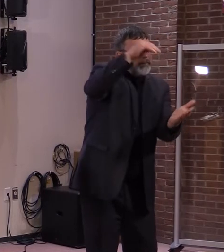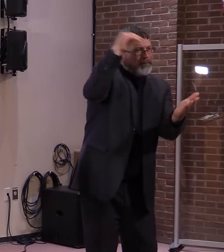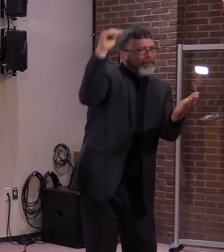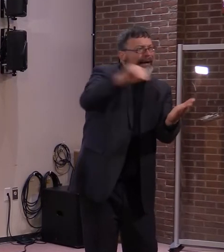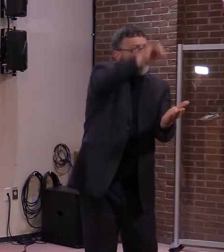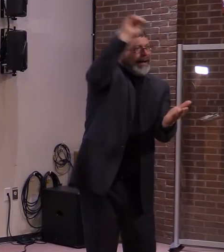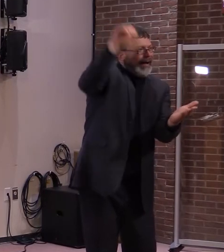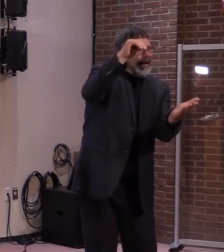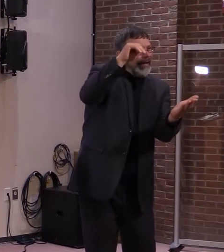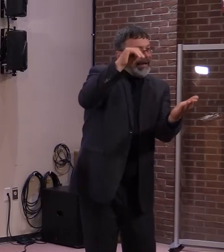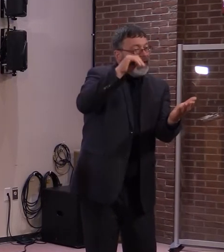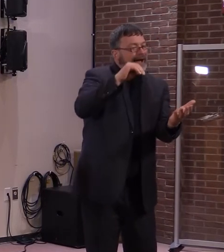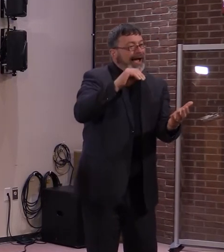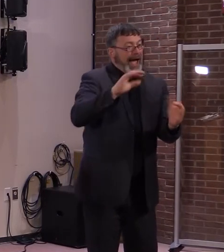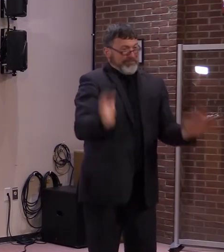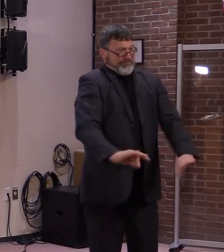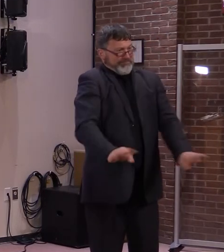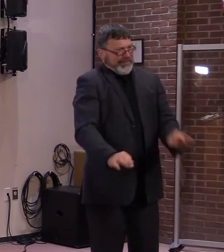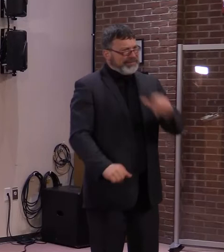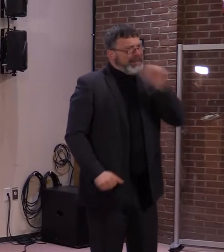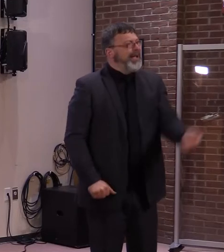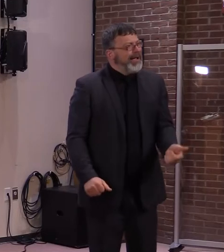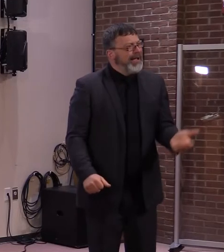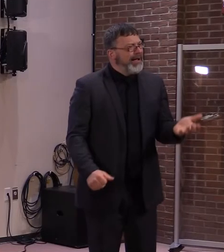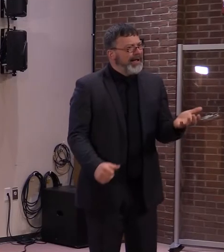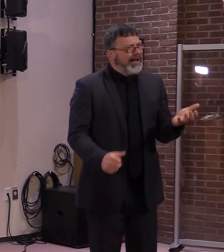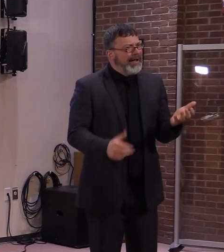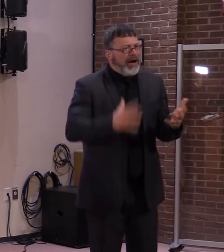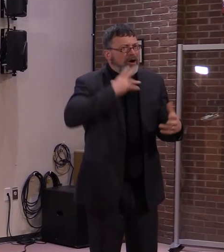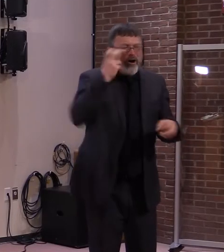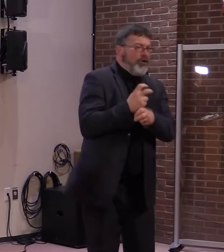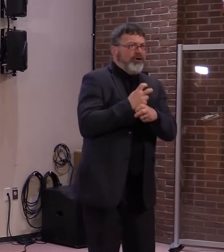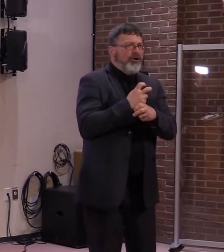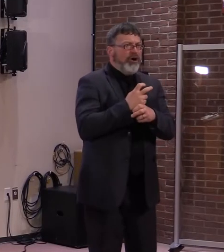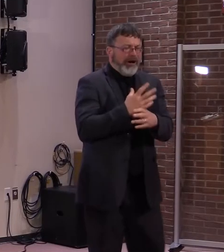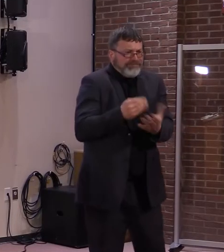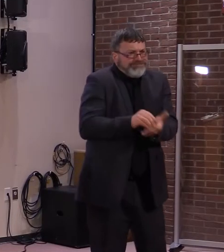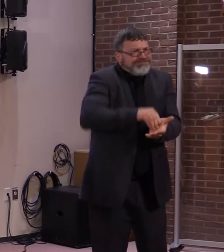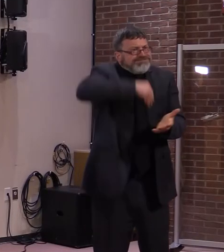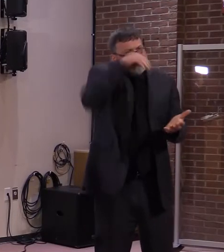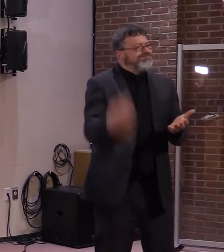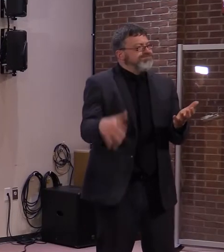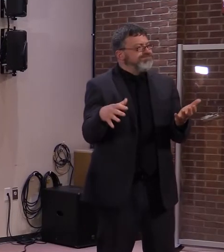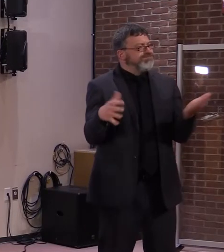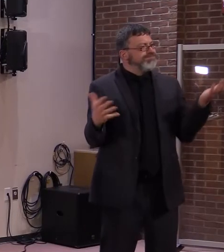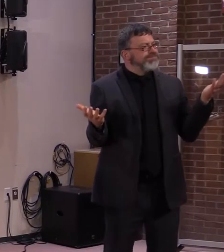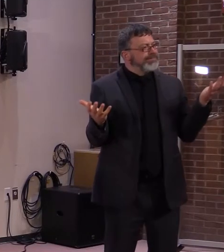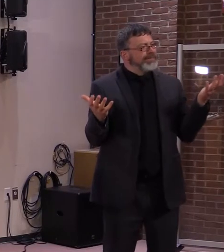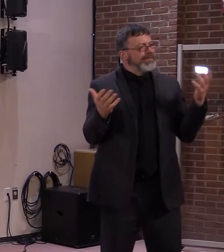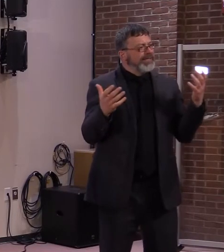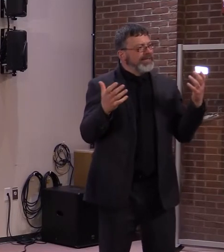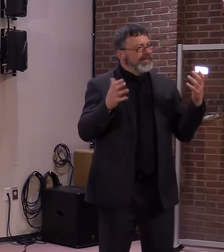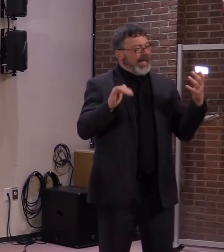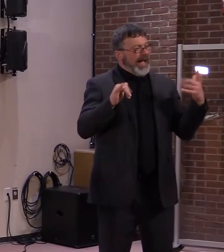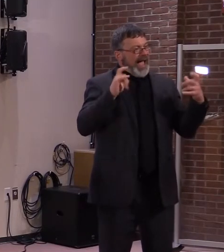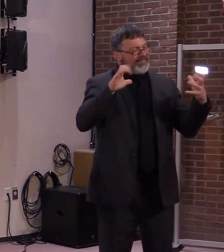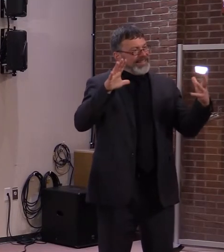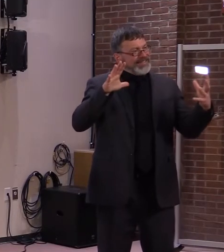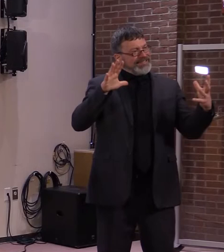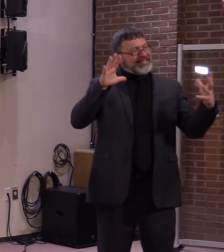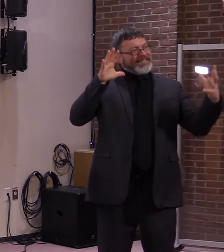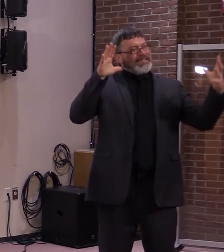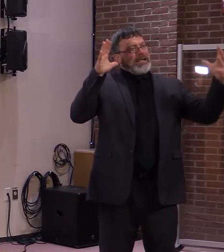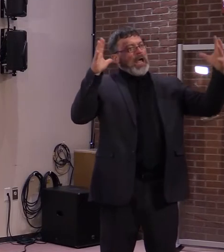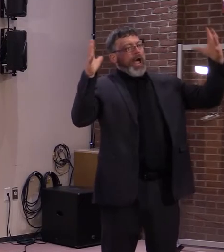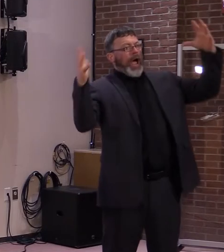right? It's not just an addition to the mainframe. It's just a complete replacement